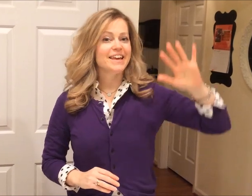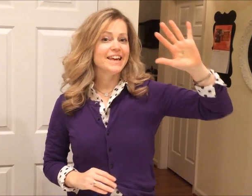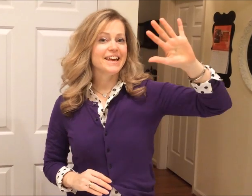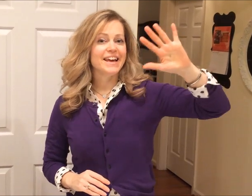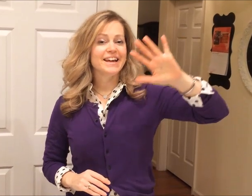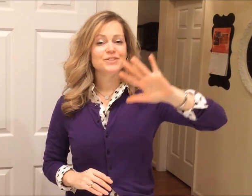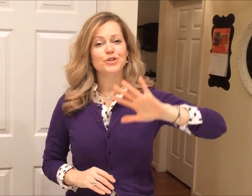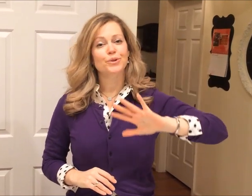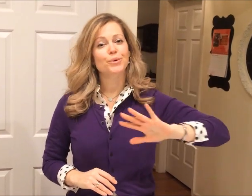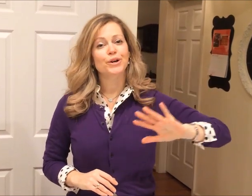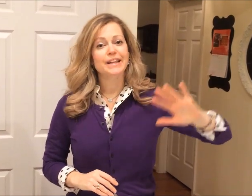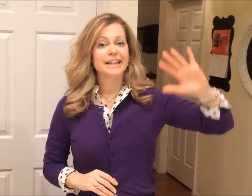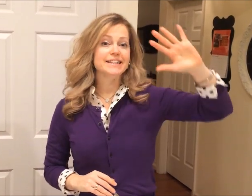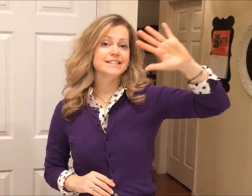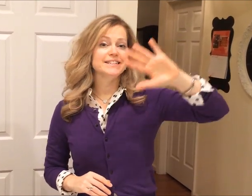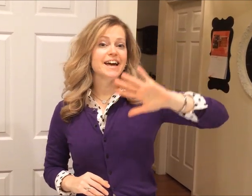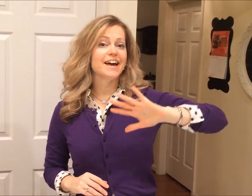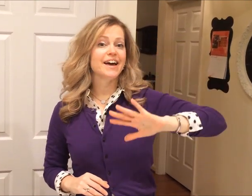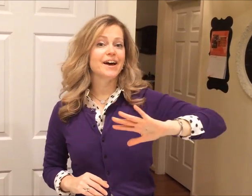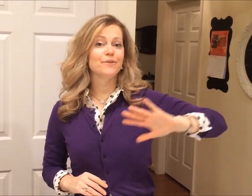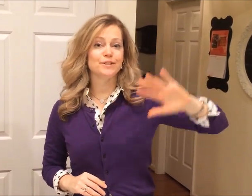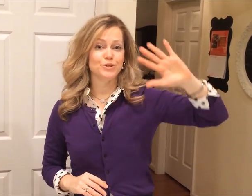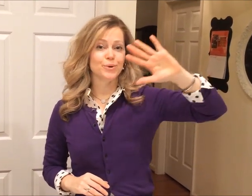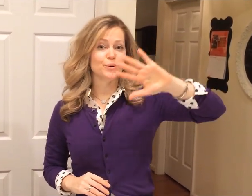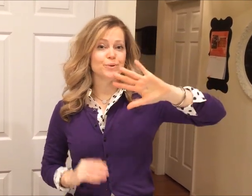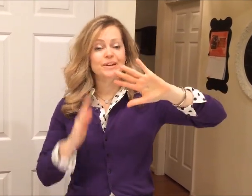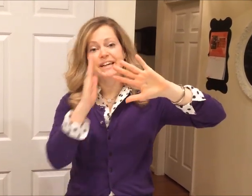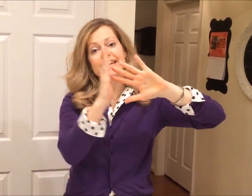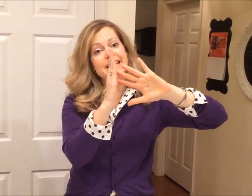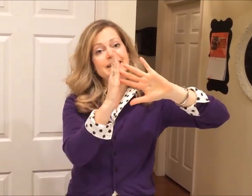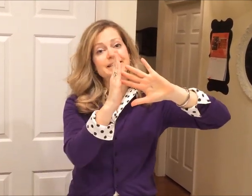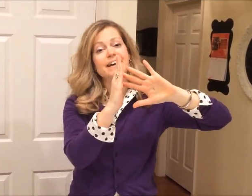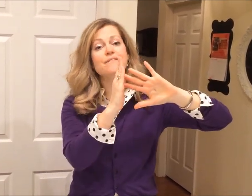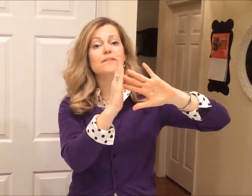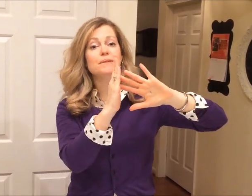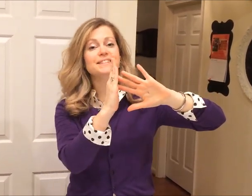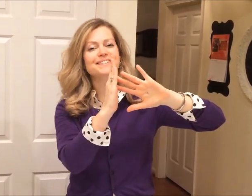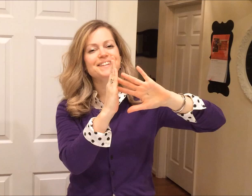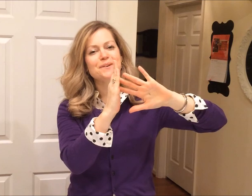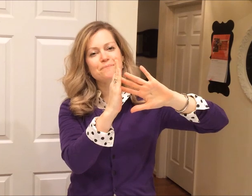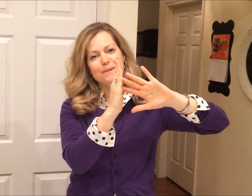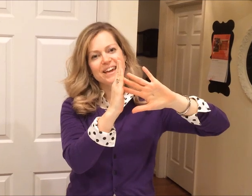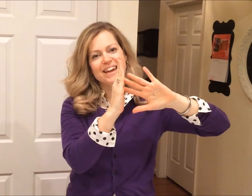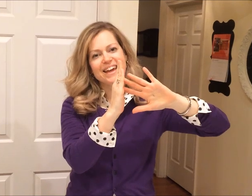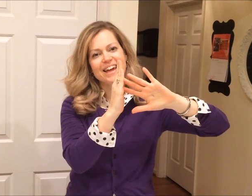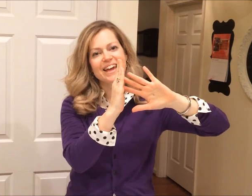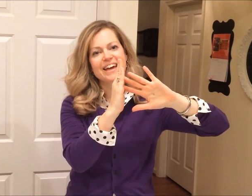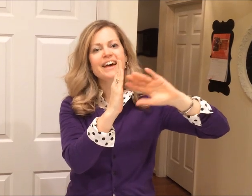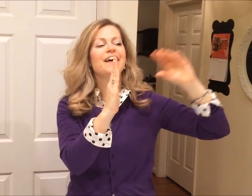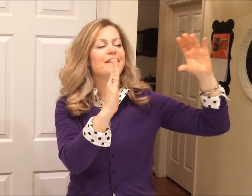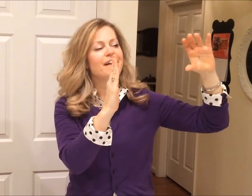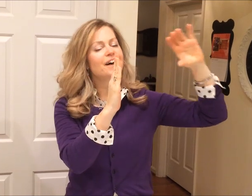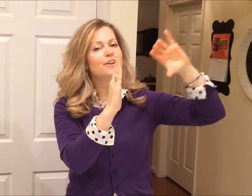Eastern Woodland Territory, East of the Mississippi. The